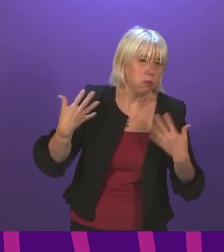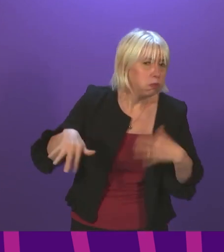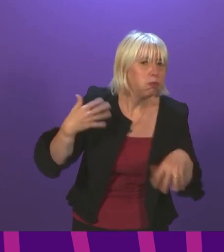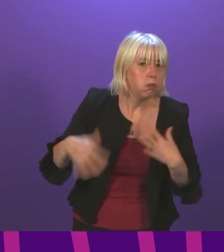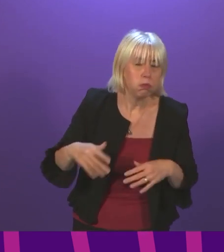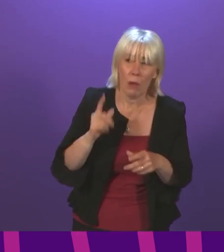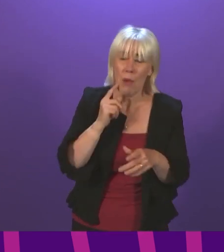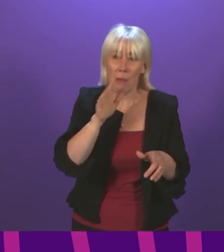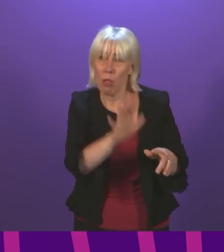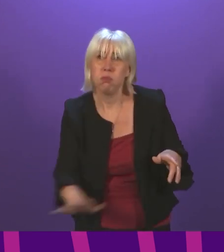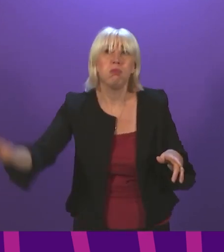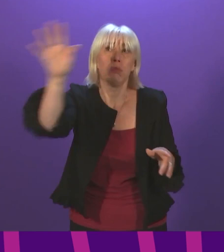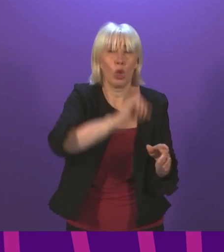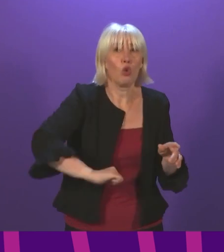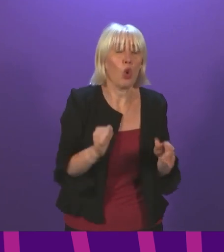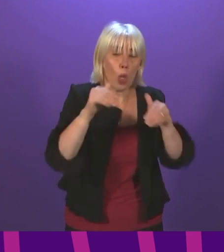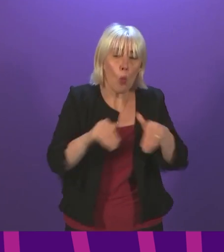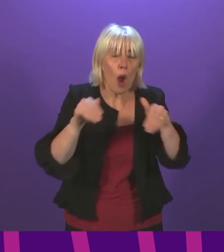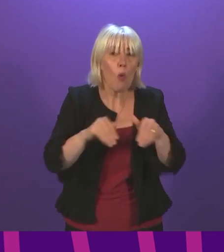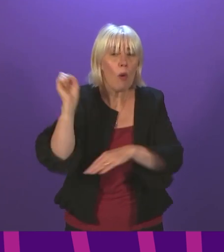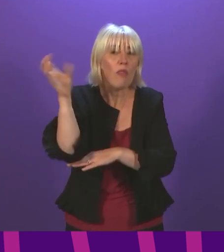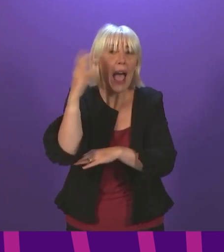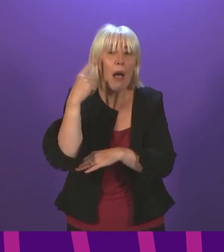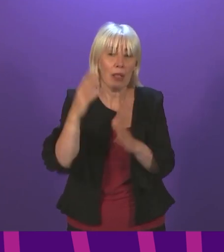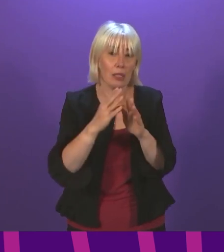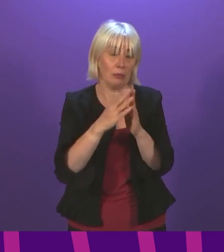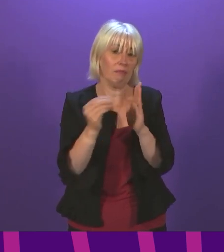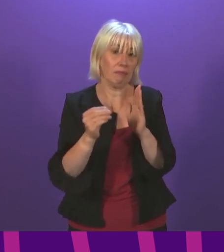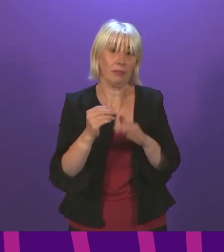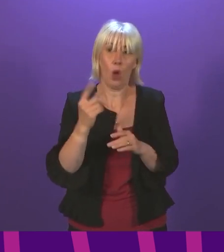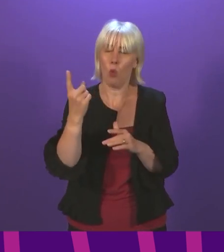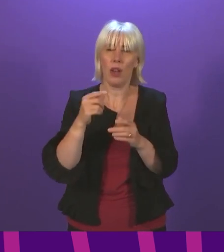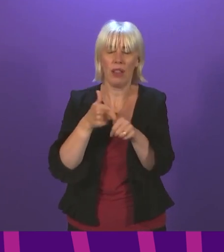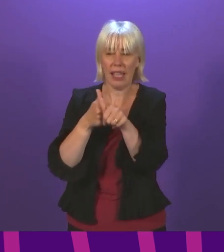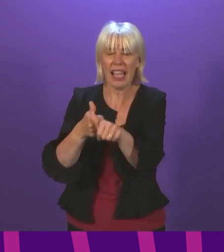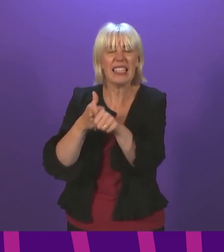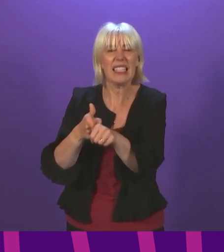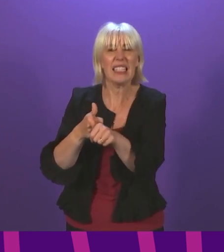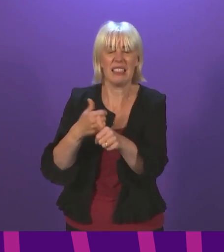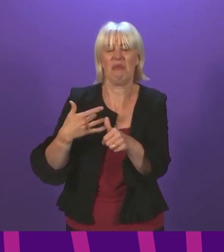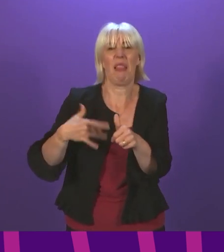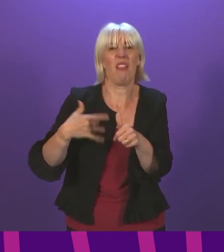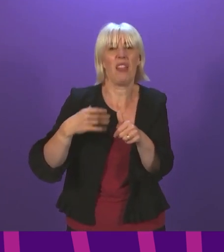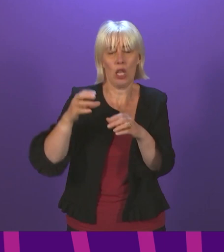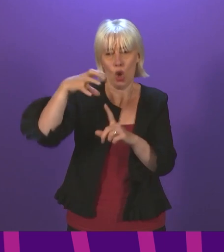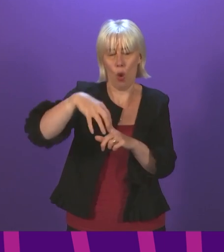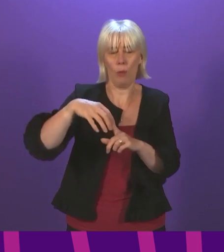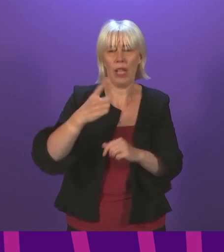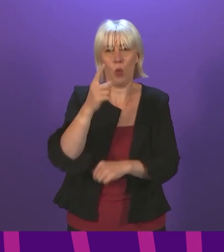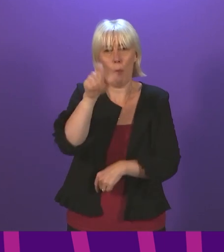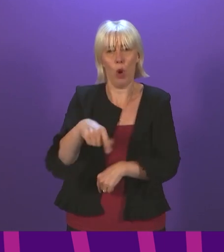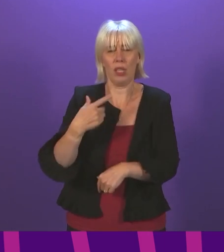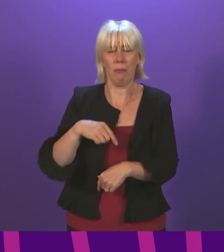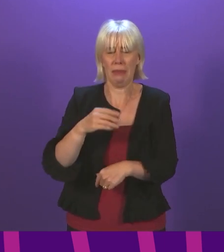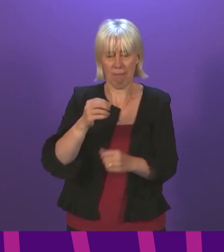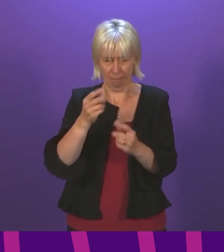are waiting for ambulances, and here are some examples. At Abbeyfield, an assistant living complex in Bearsden, a resident had symptoms of